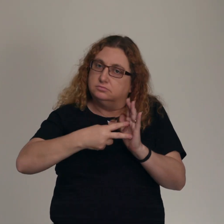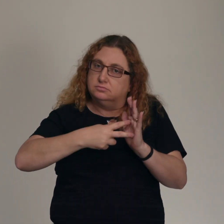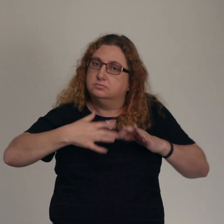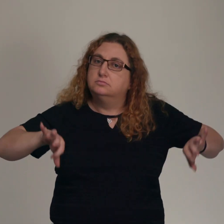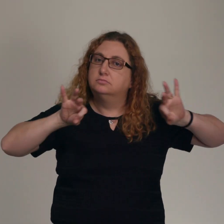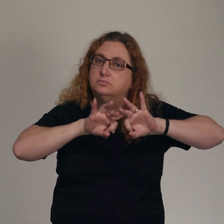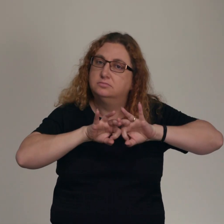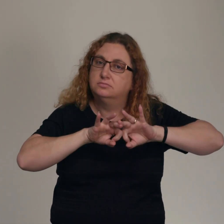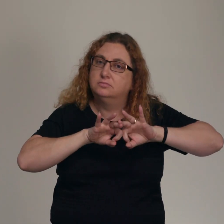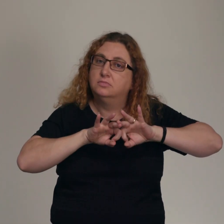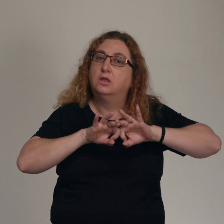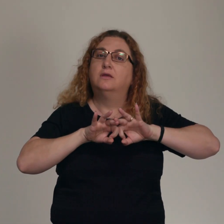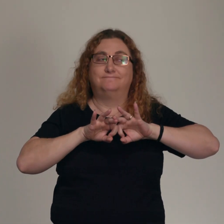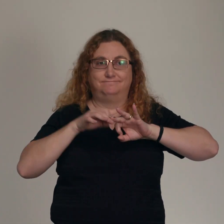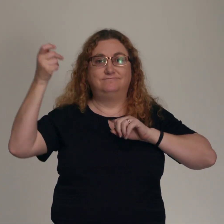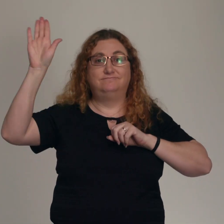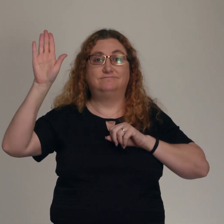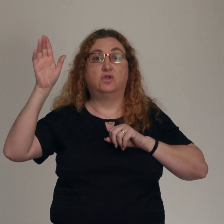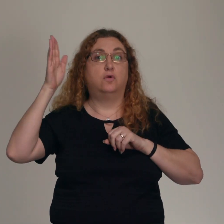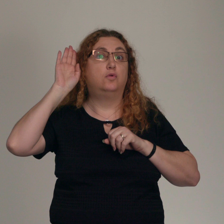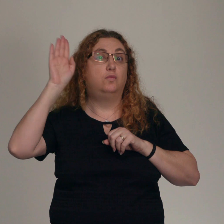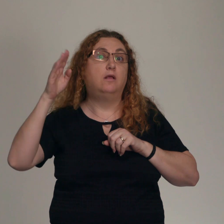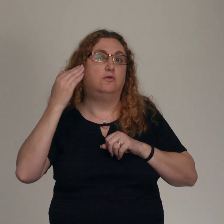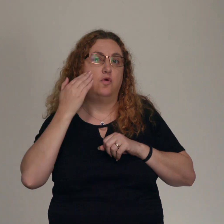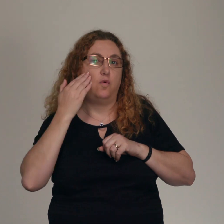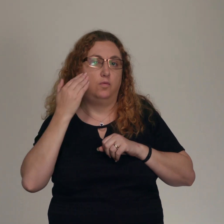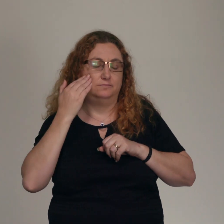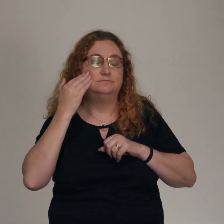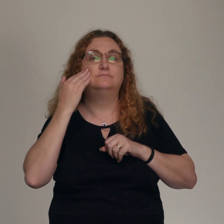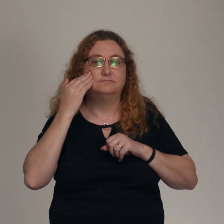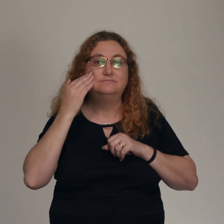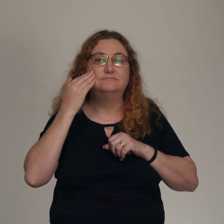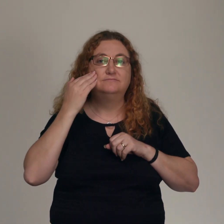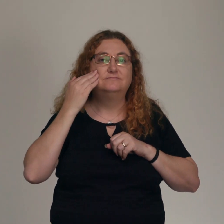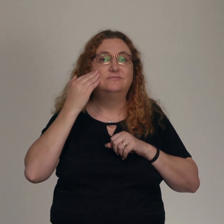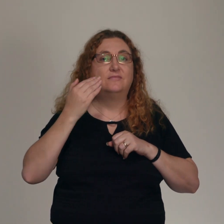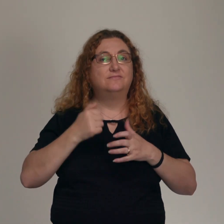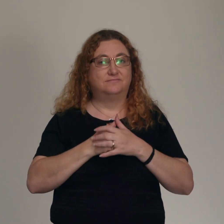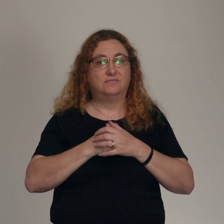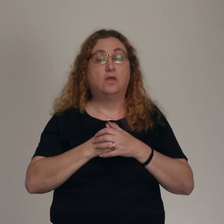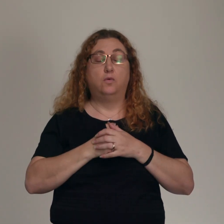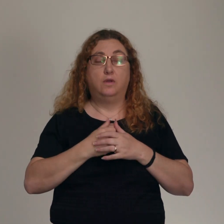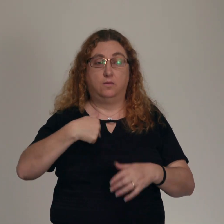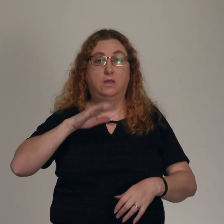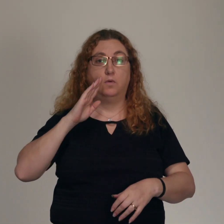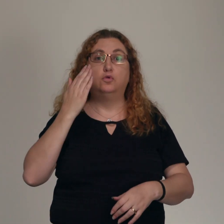we will know that the greater Elijah has actually come because reconciliation will follow after him. A